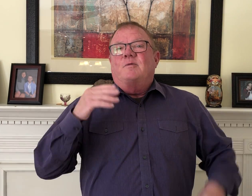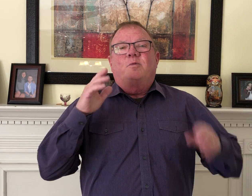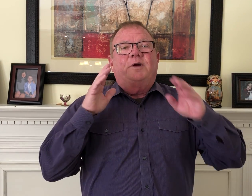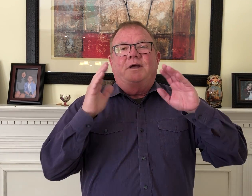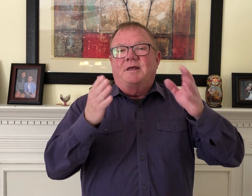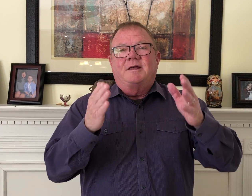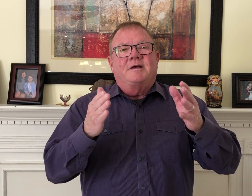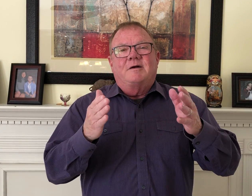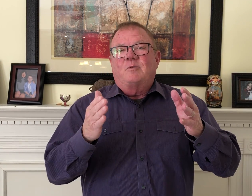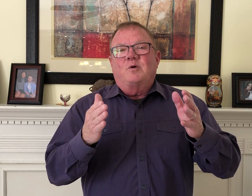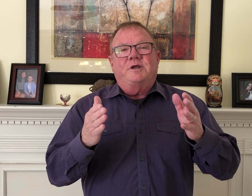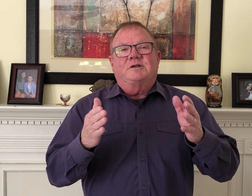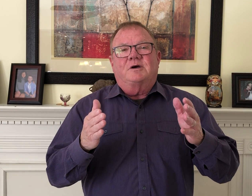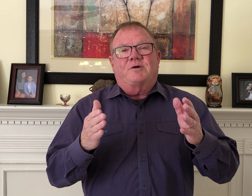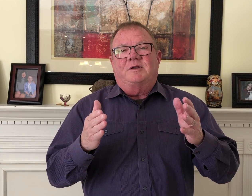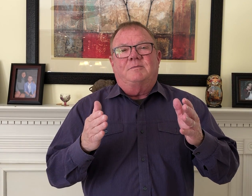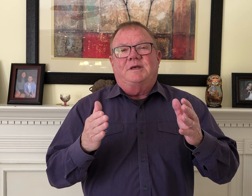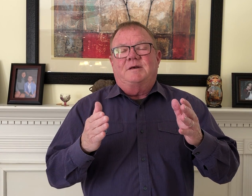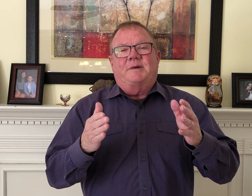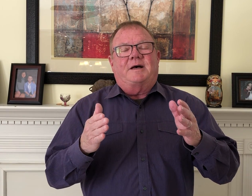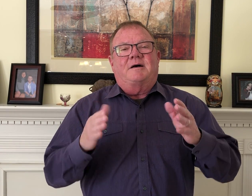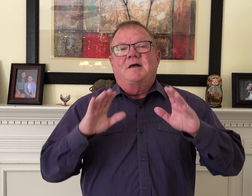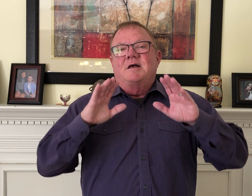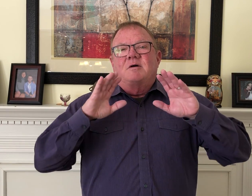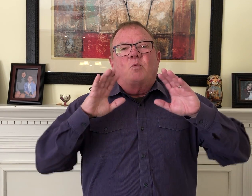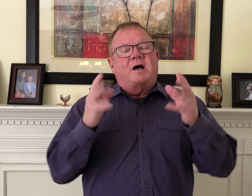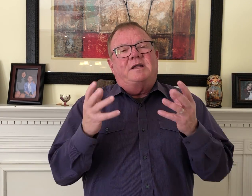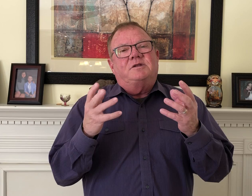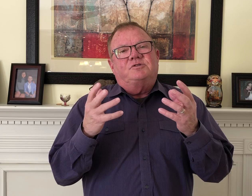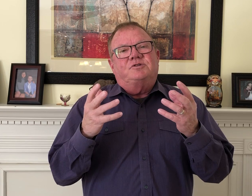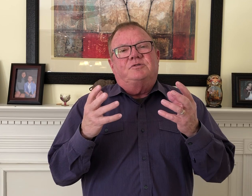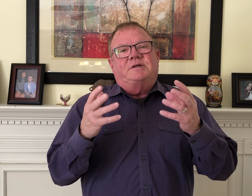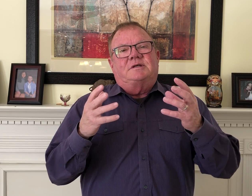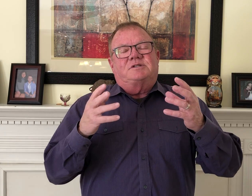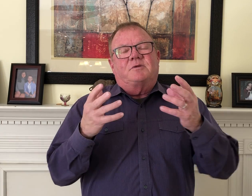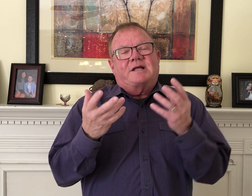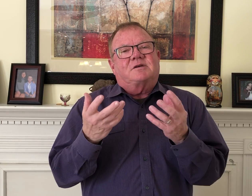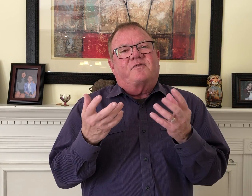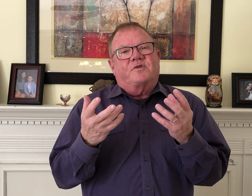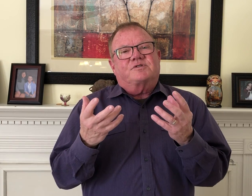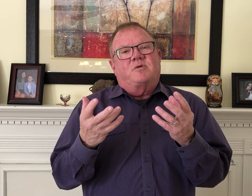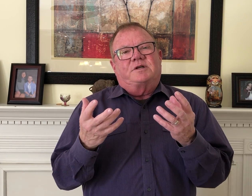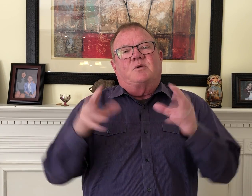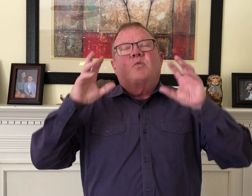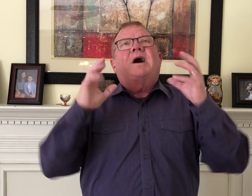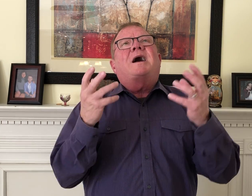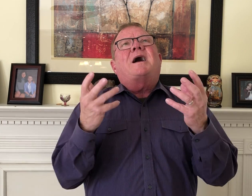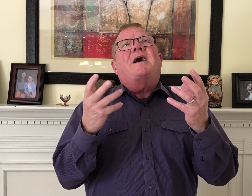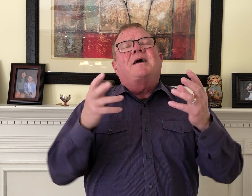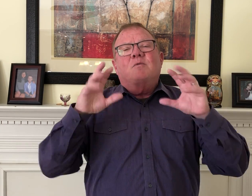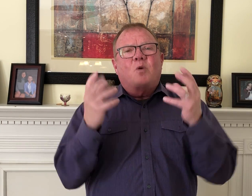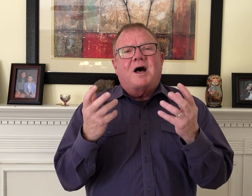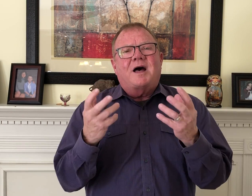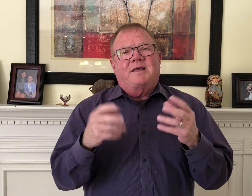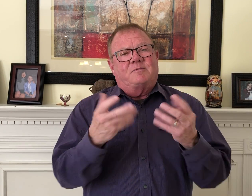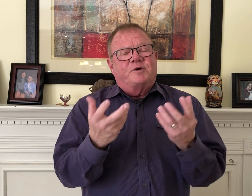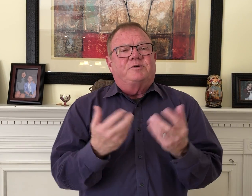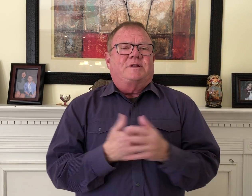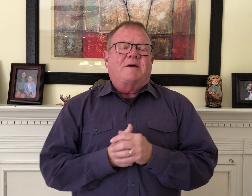We, what are you talking to me about? Why did you do this? You know, that's our first question. Why? Why? And we're doing that